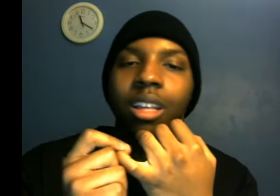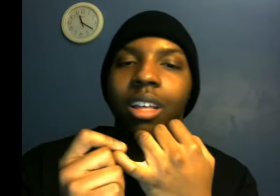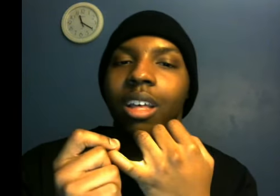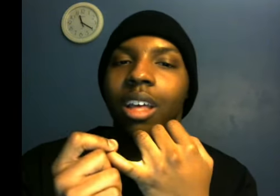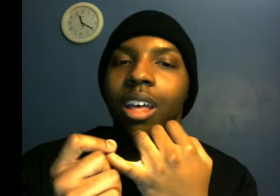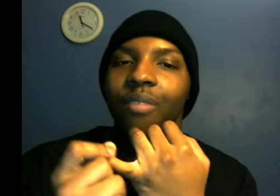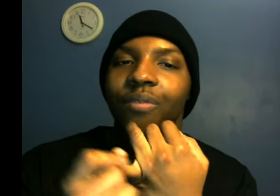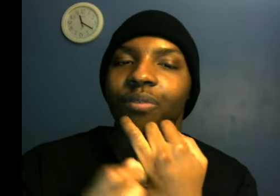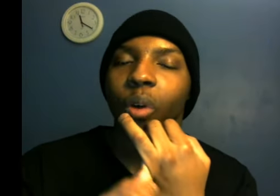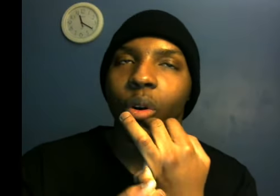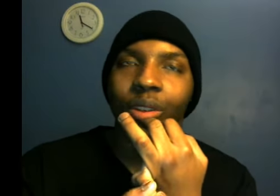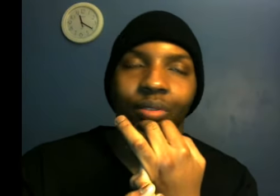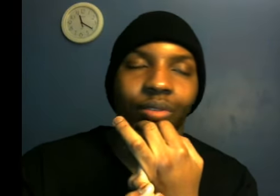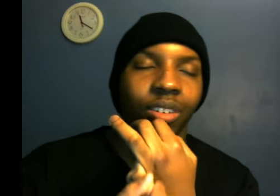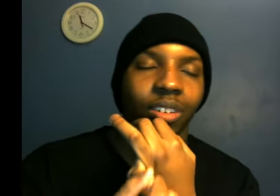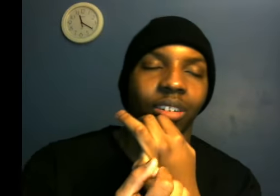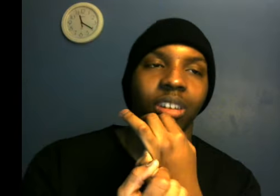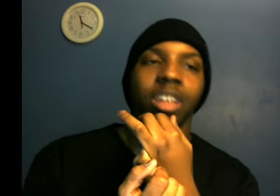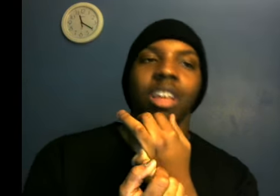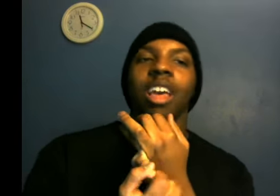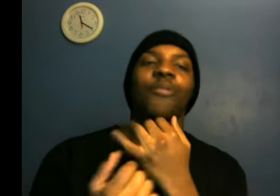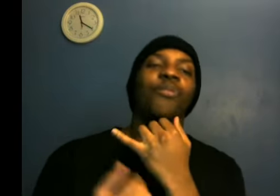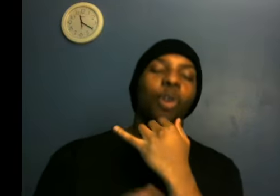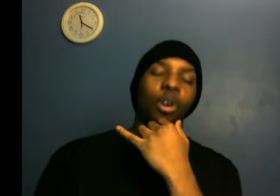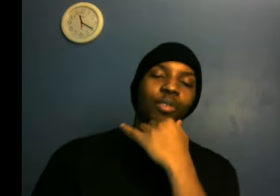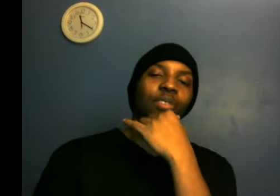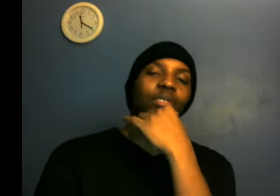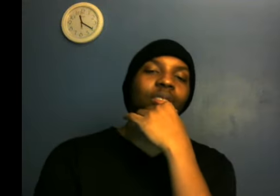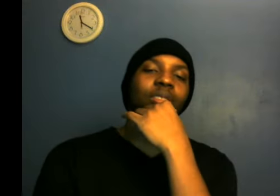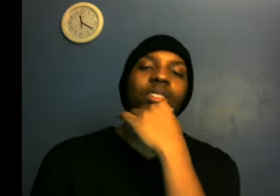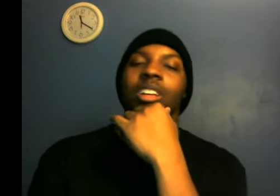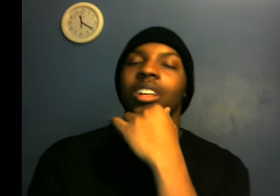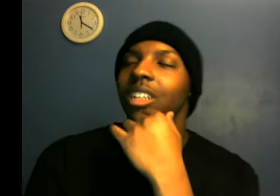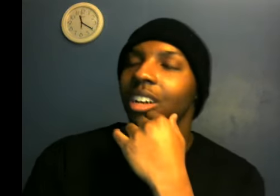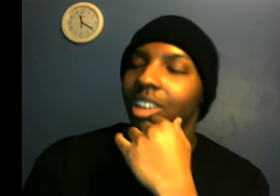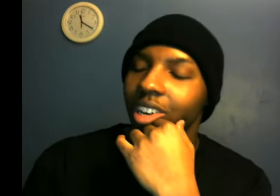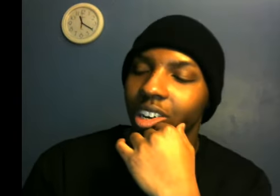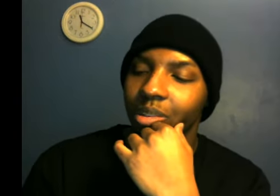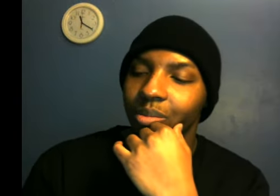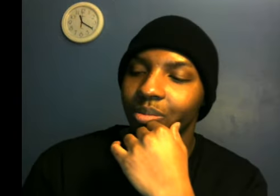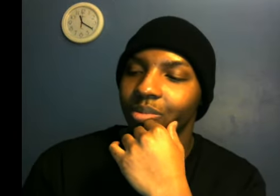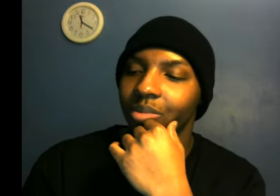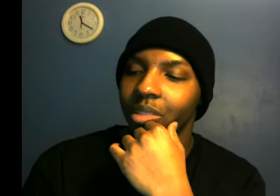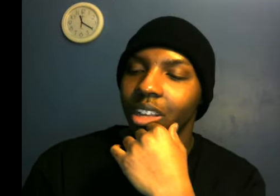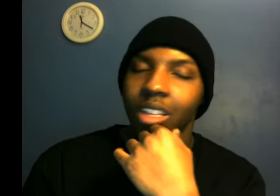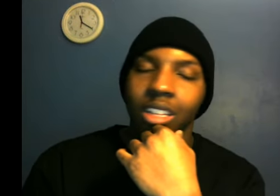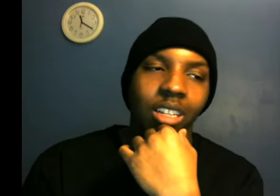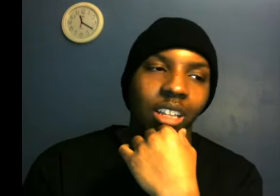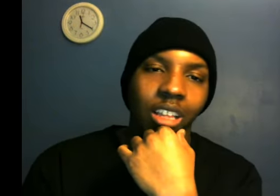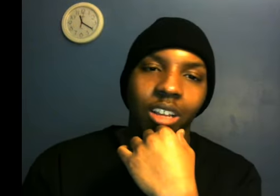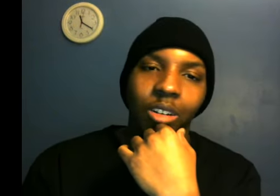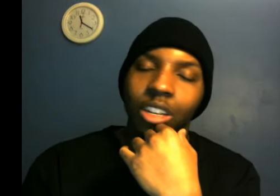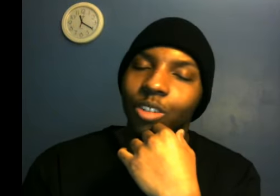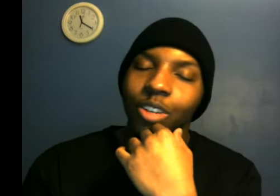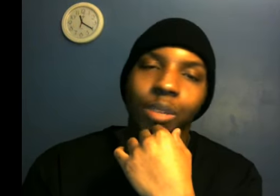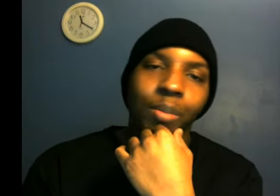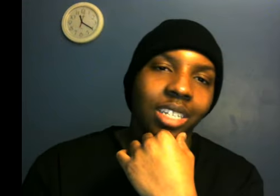And fourth. And fourth. And fourth. There was other running backs